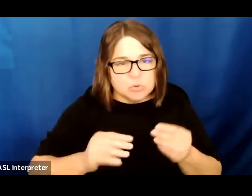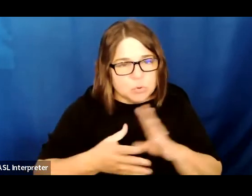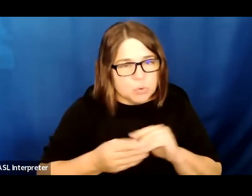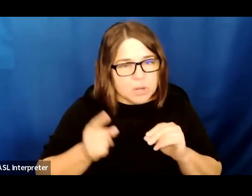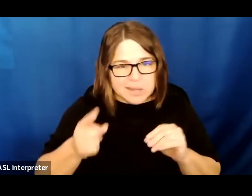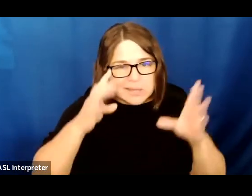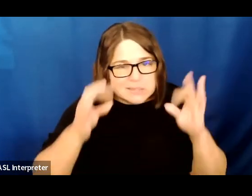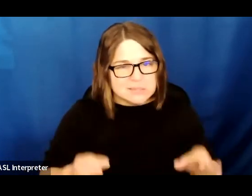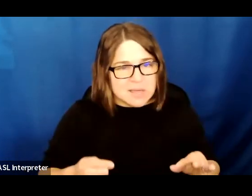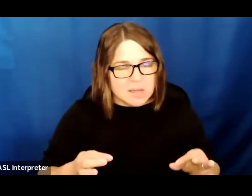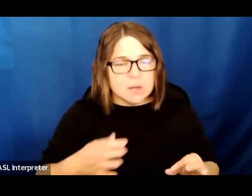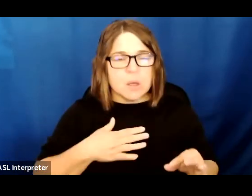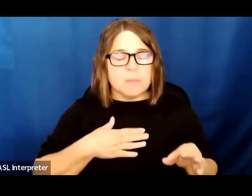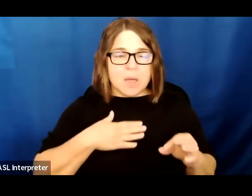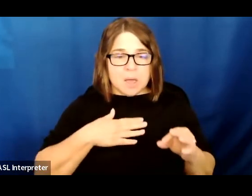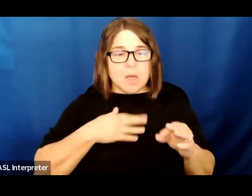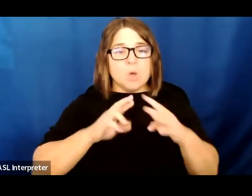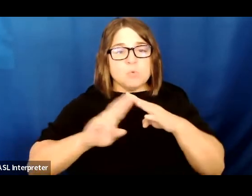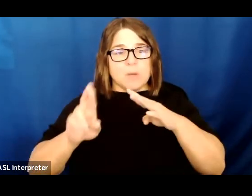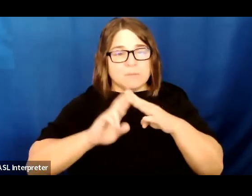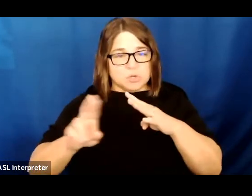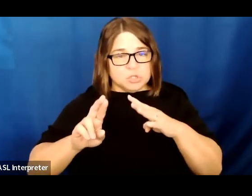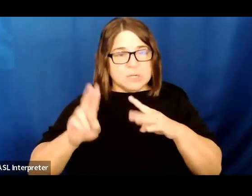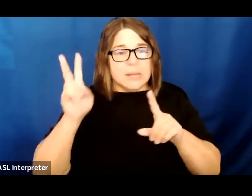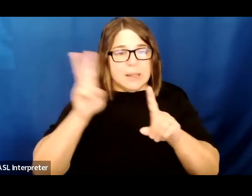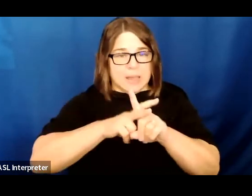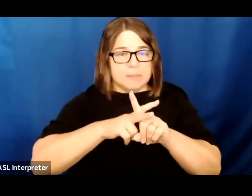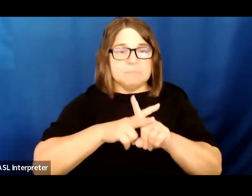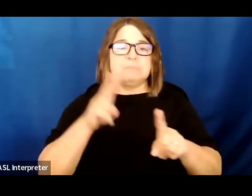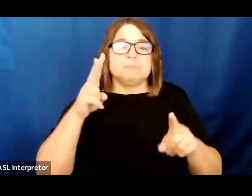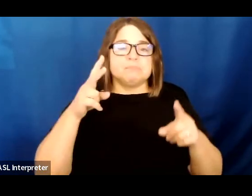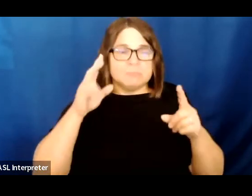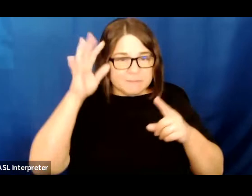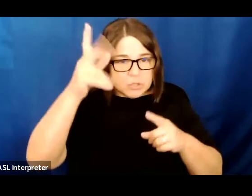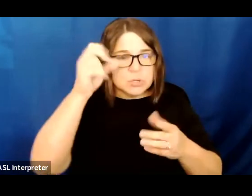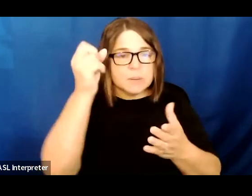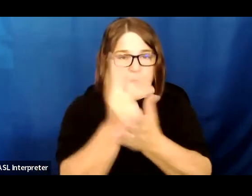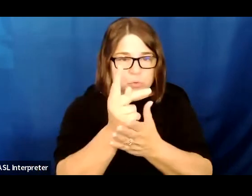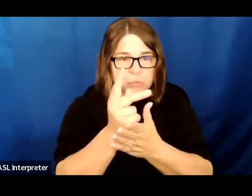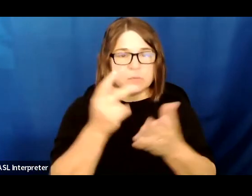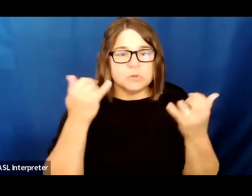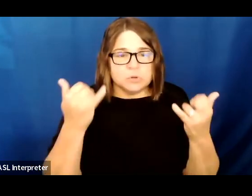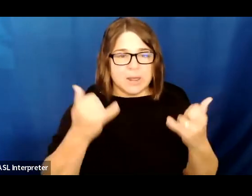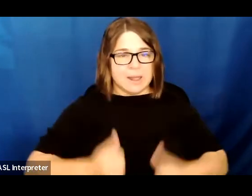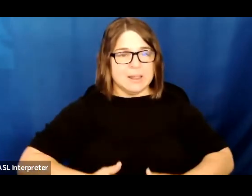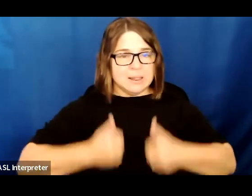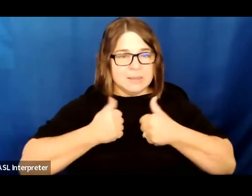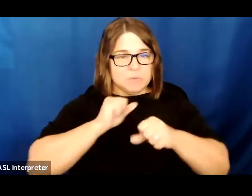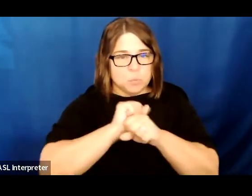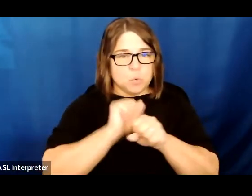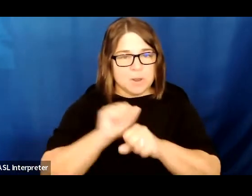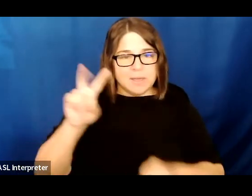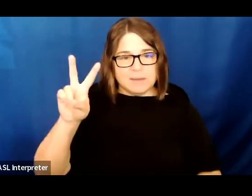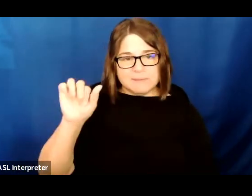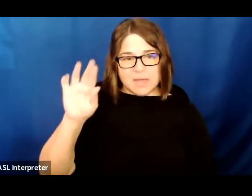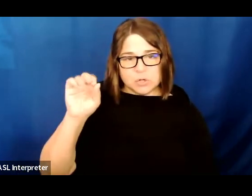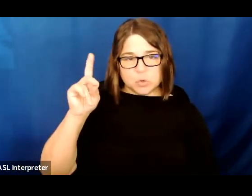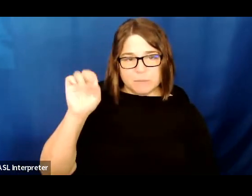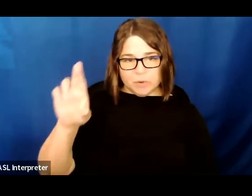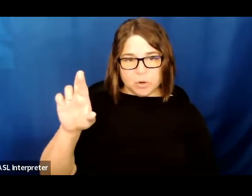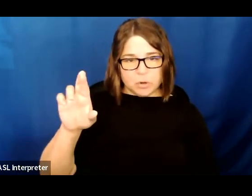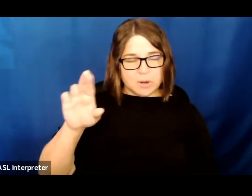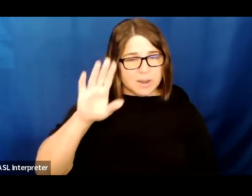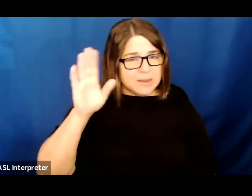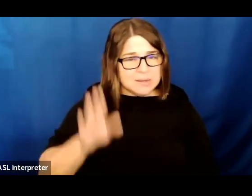My refugee claim was eventually approved and today I live and work in Vancouver. I never understood